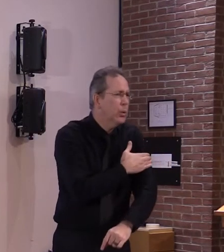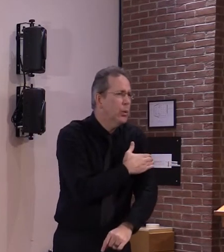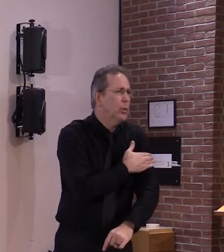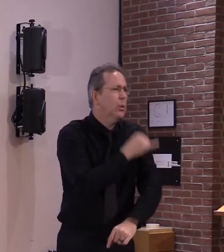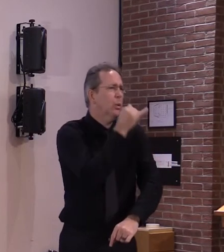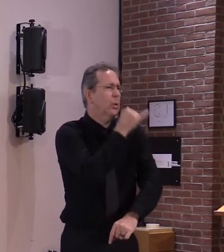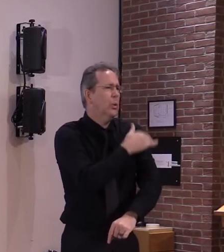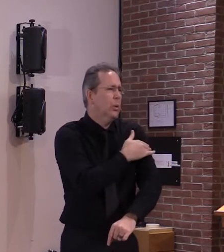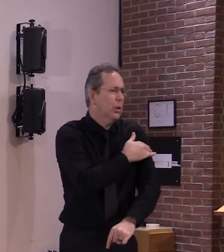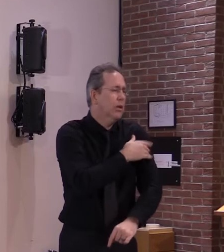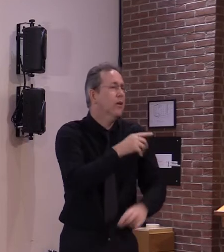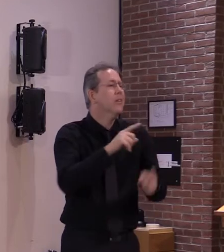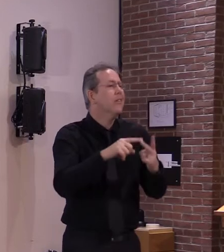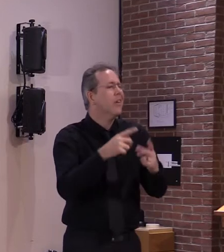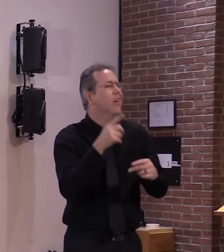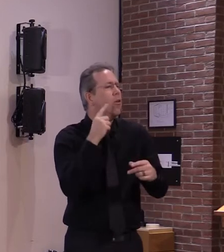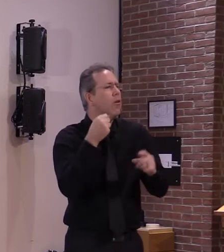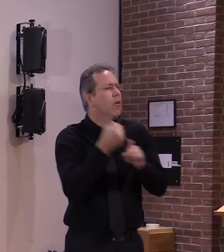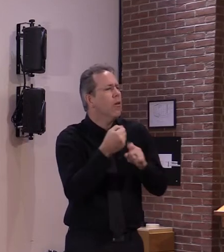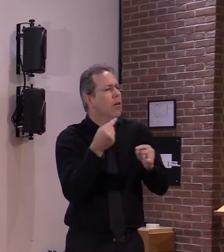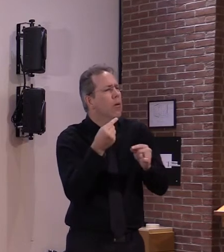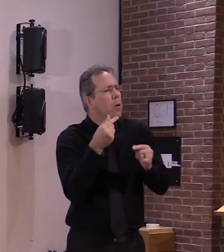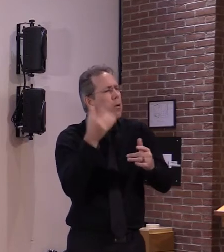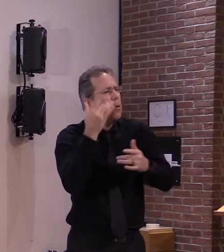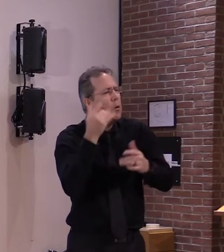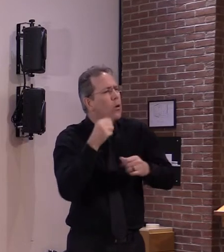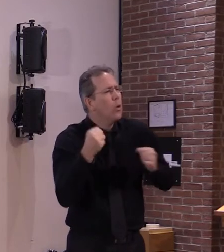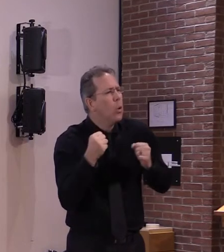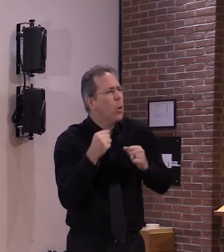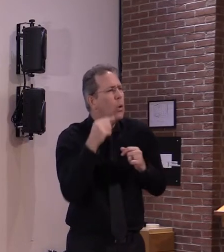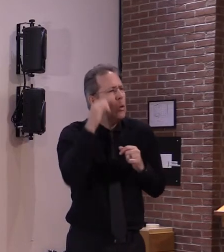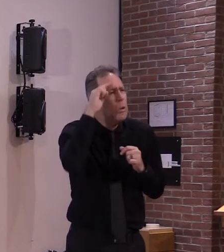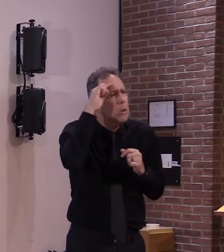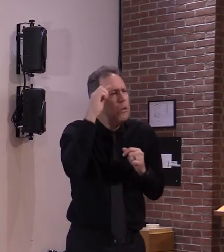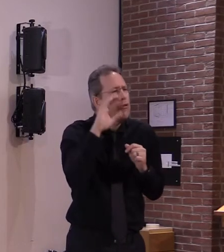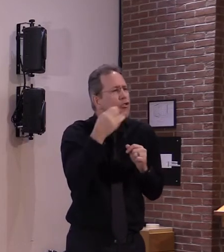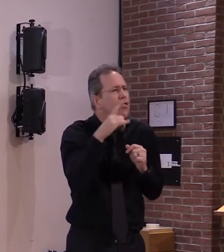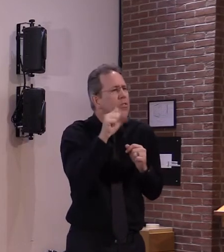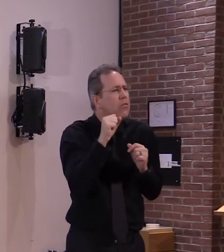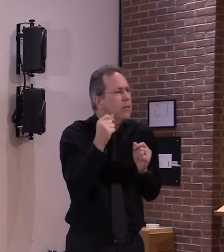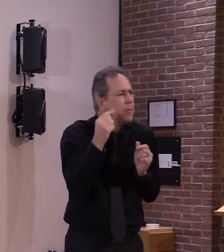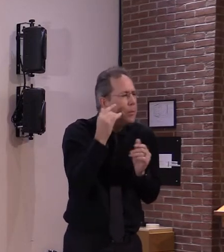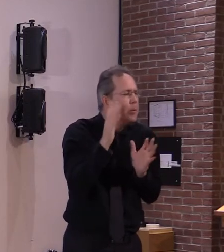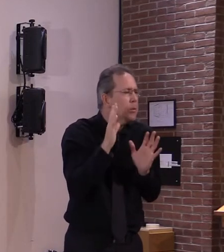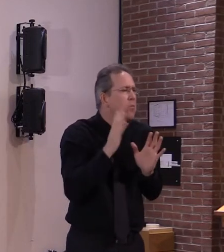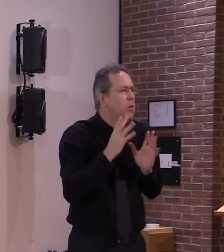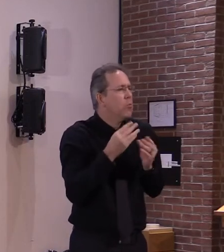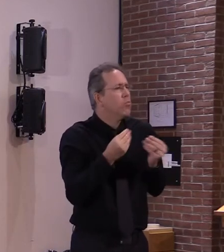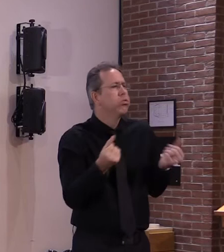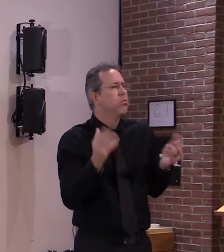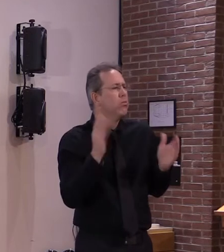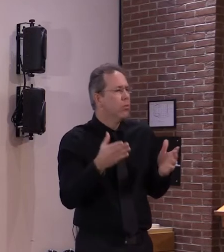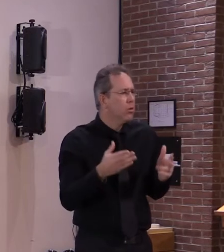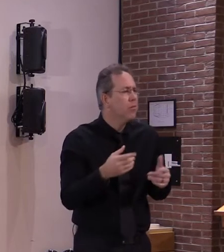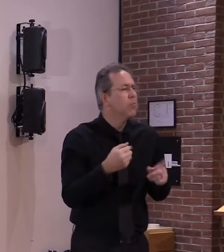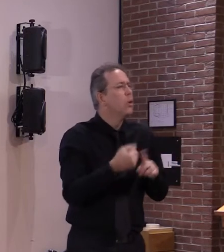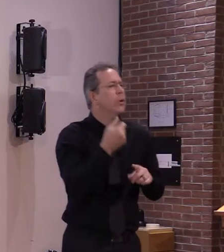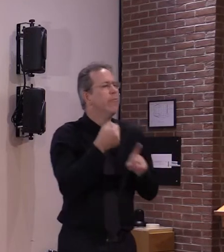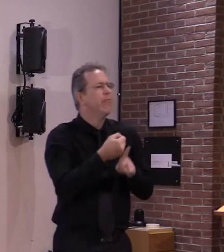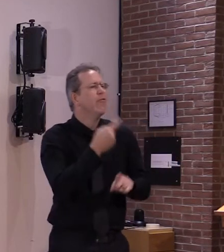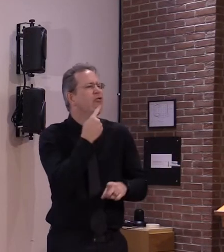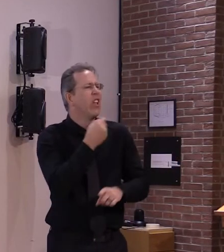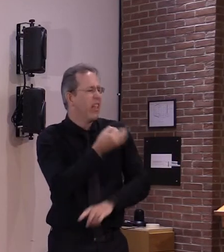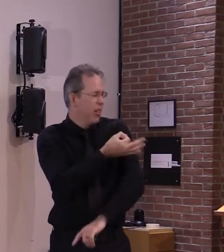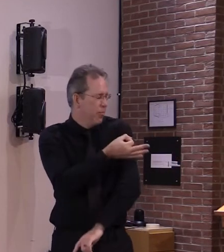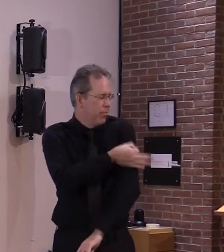even less having fever most just having some redness or some mild discomfort where the injection was like any